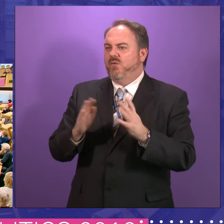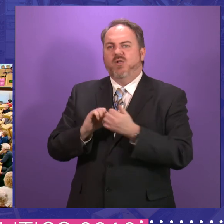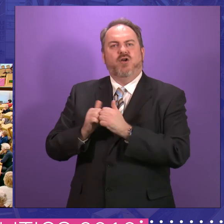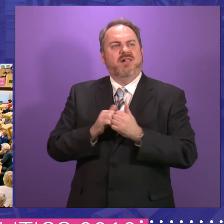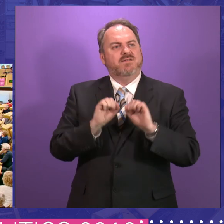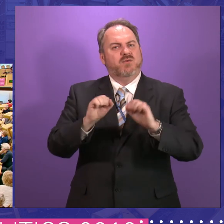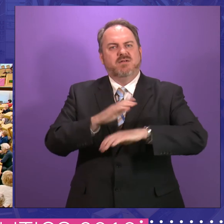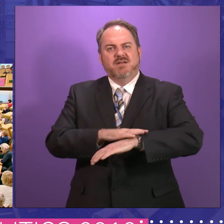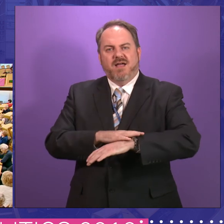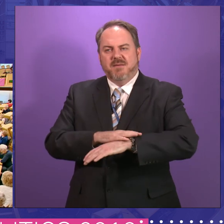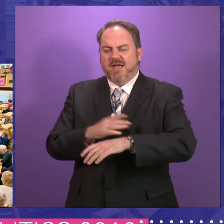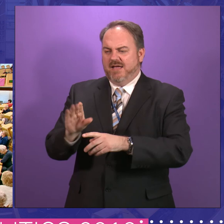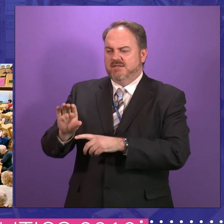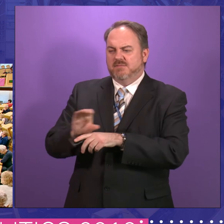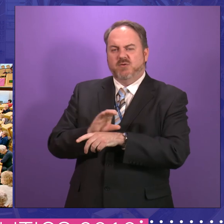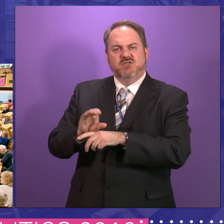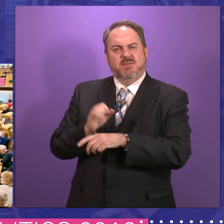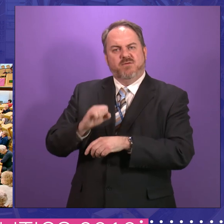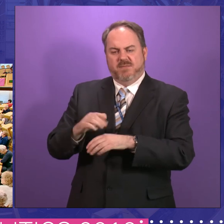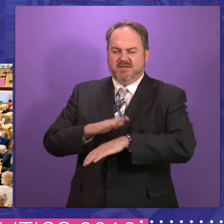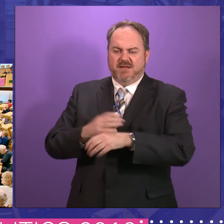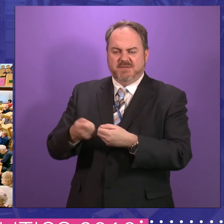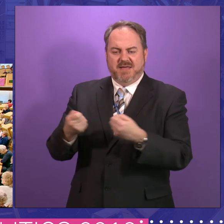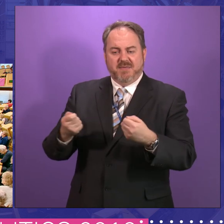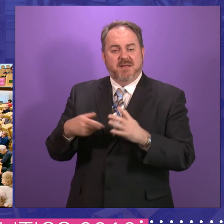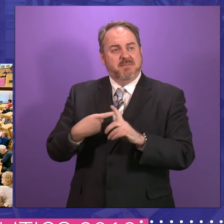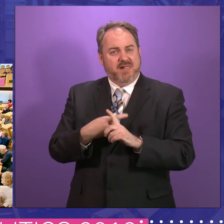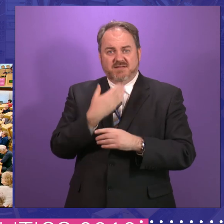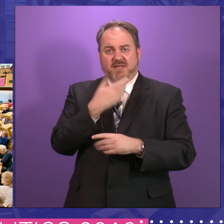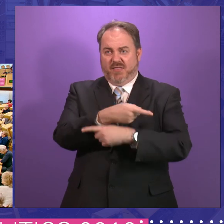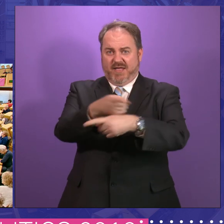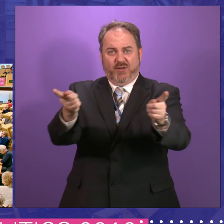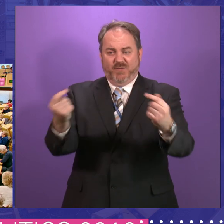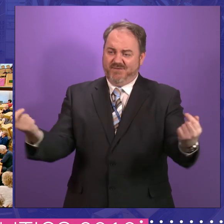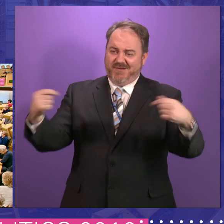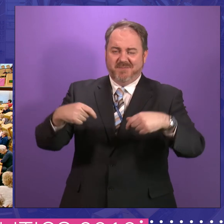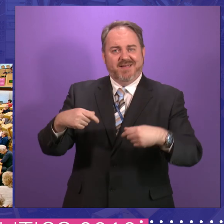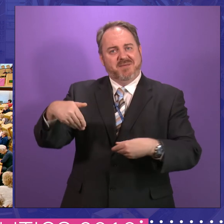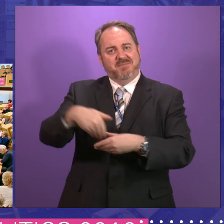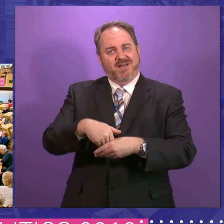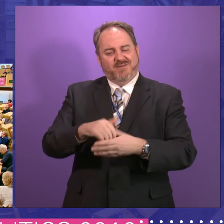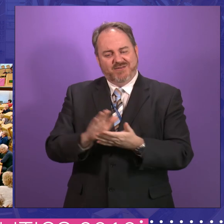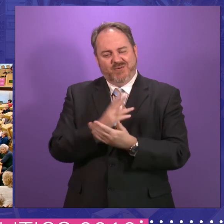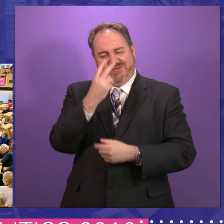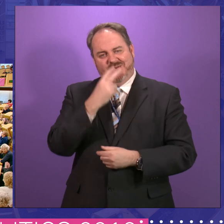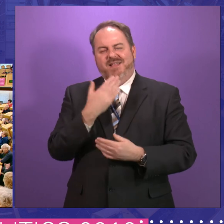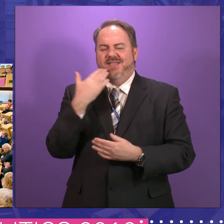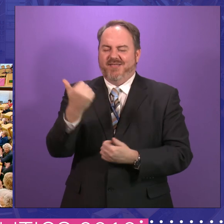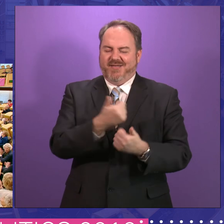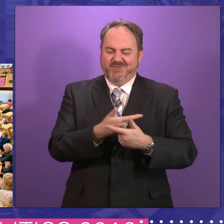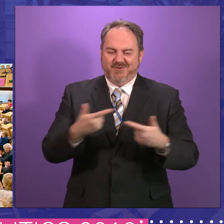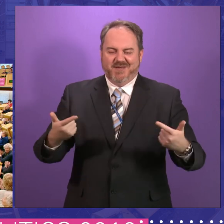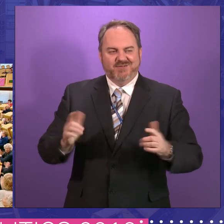from the Times for their co-sponsorship, but most of all yourselves for making this such an enjoyable night. Thank you very much indeed.